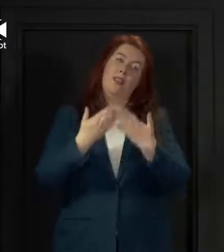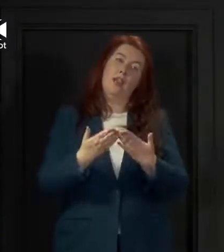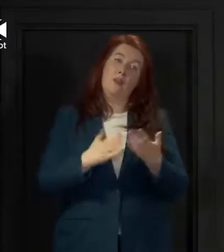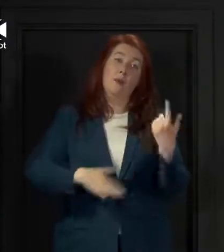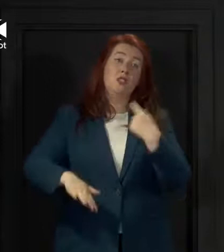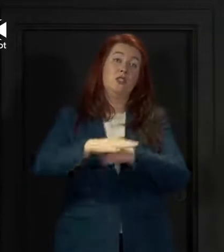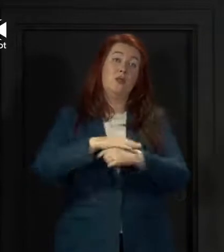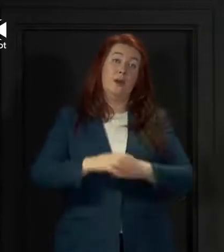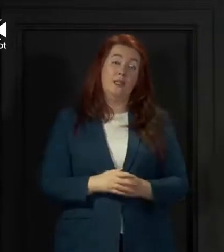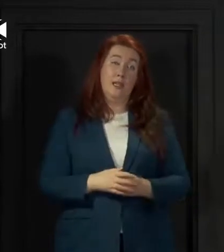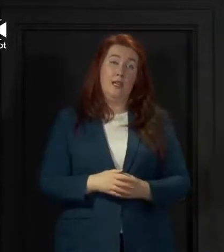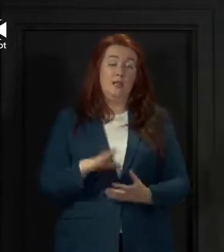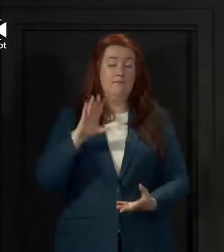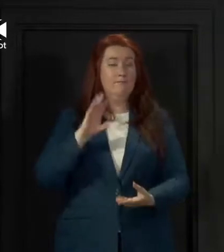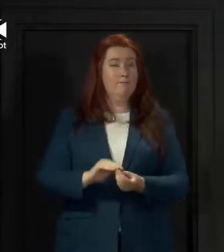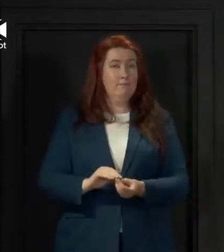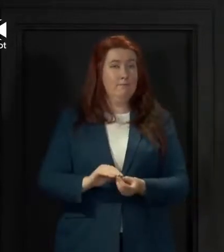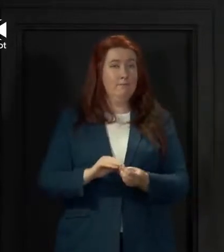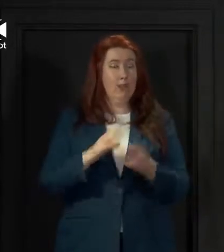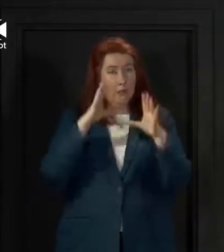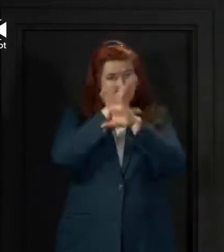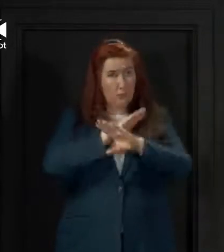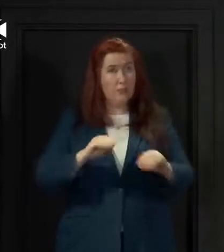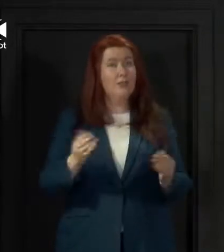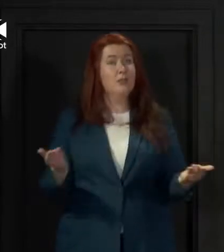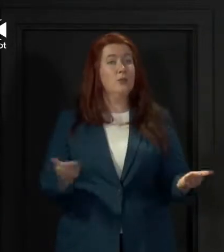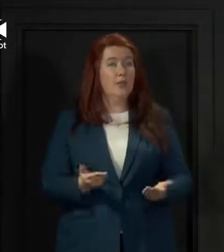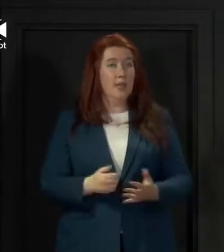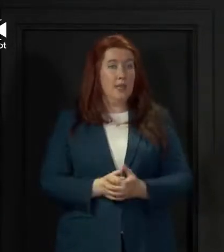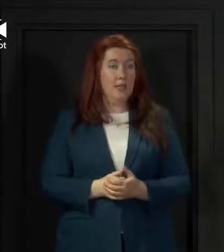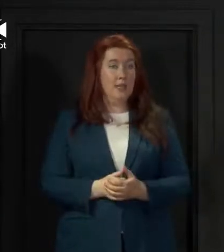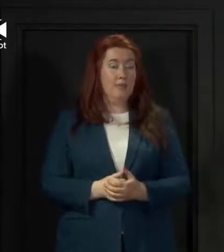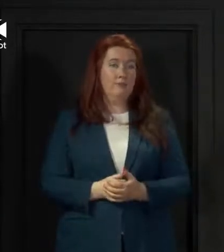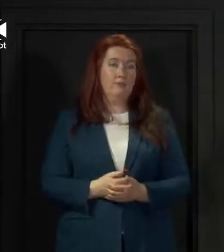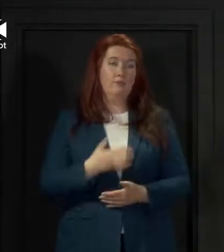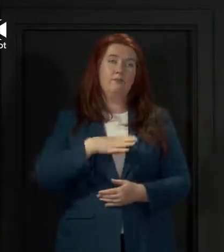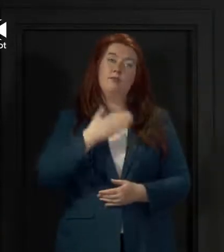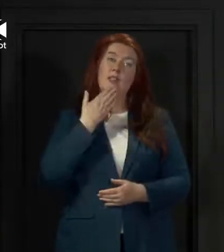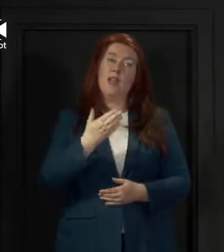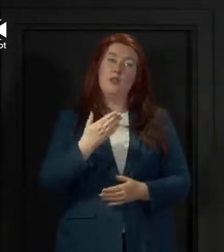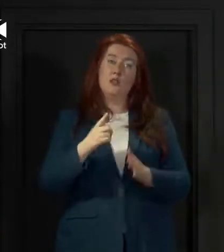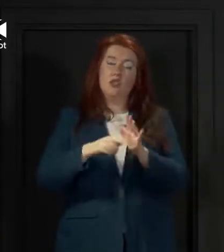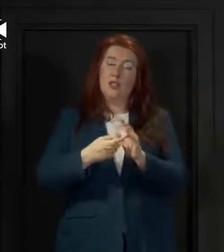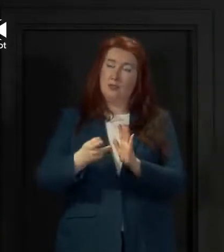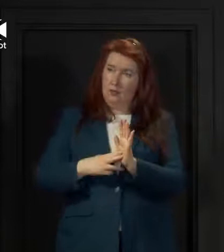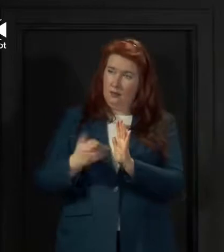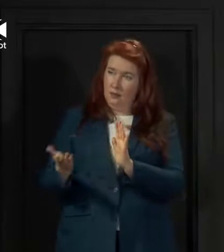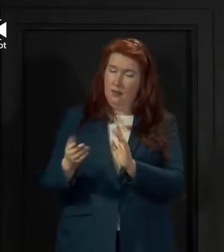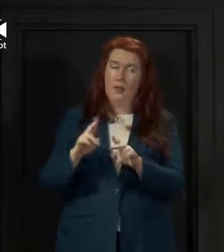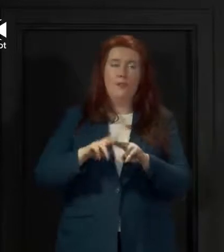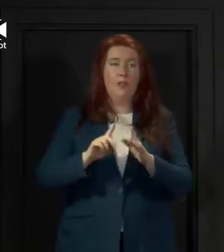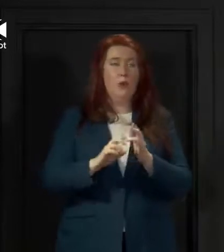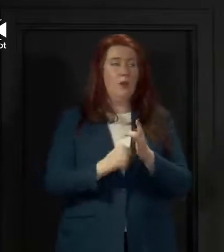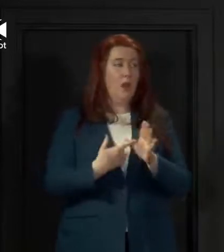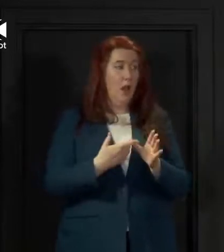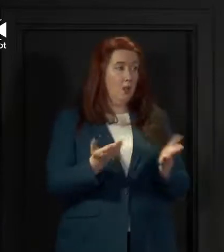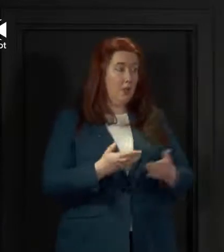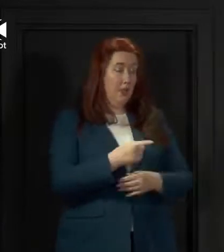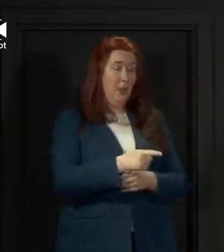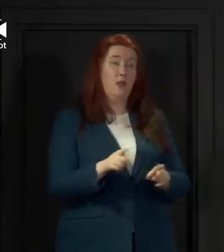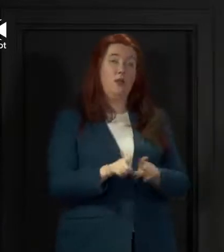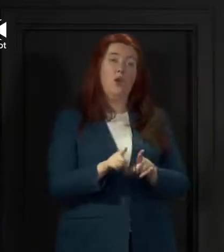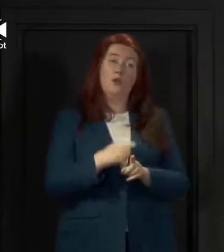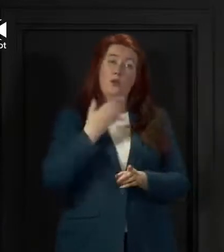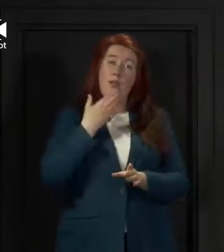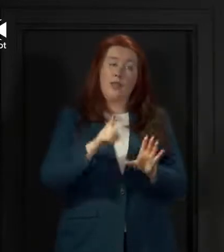that concludes our briefing for today can I thank Jason and Fiona for joining me can I also